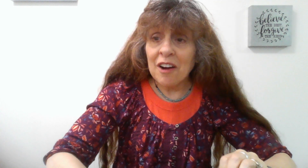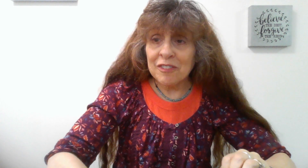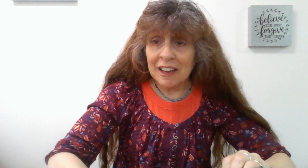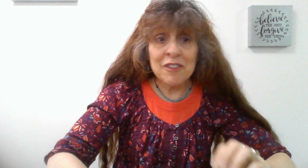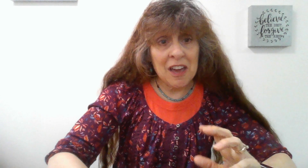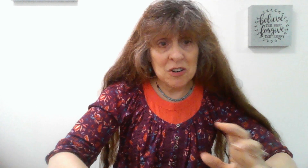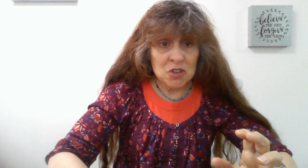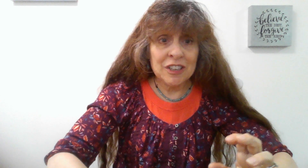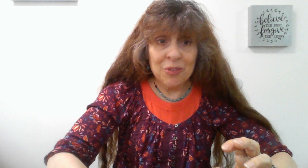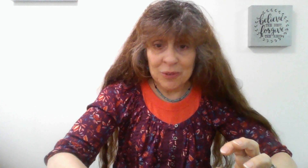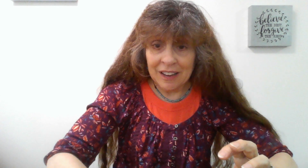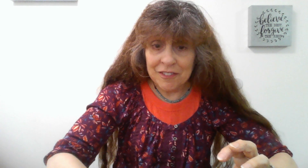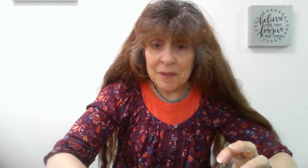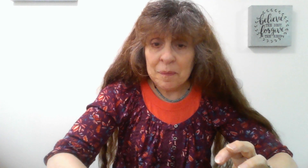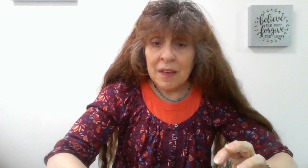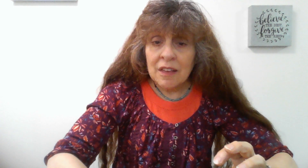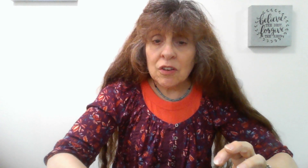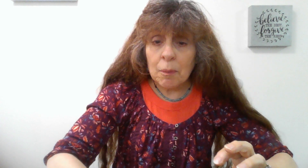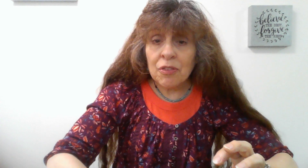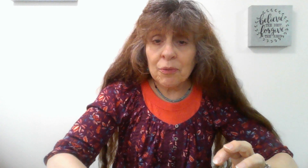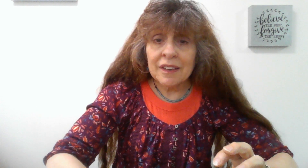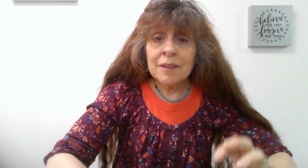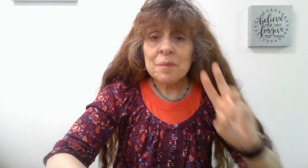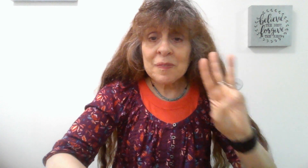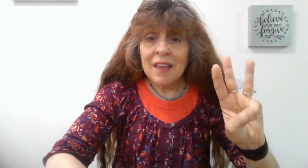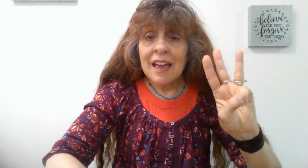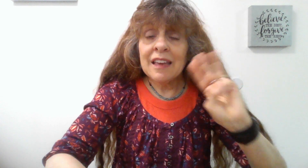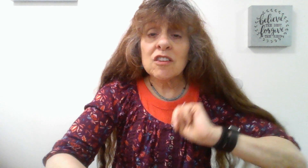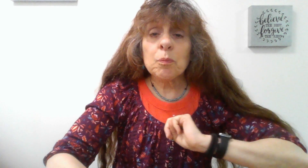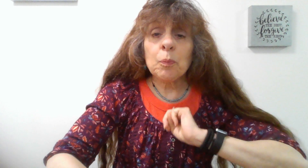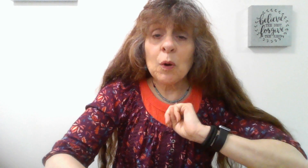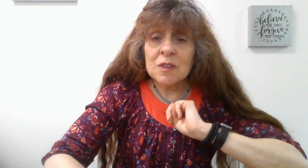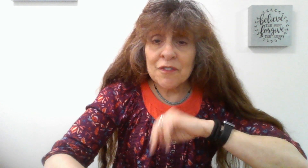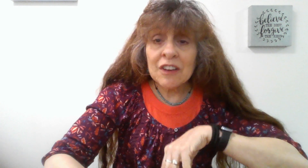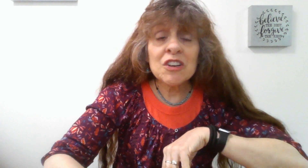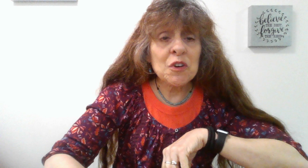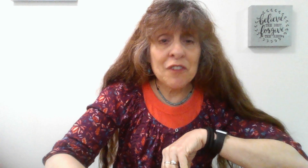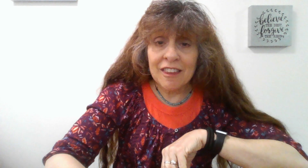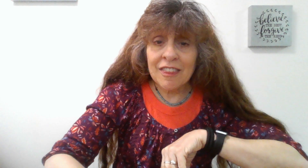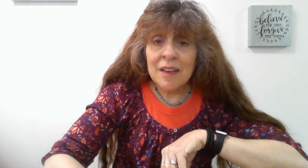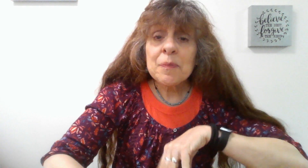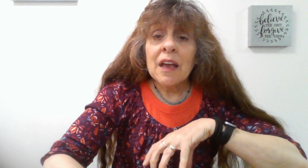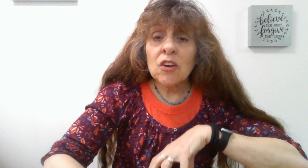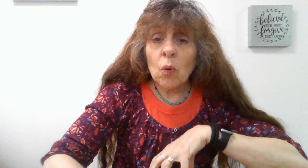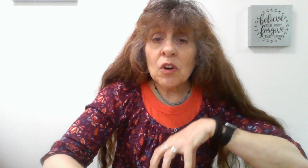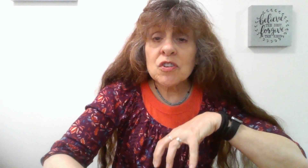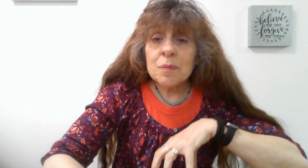of life and our journey through life. So number three is persevere in your faith. In order to be